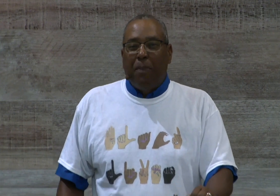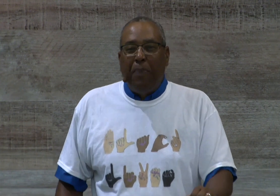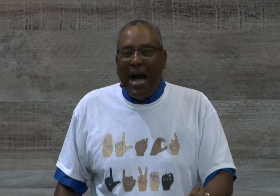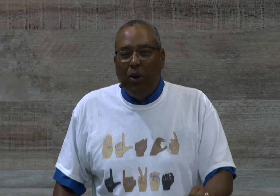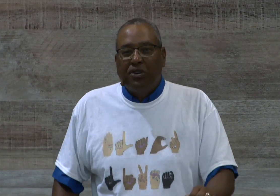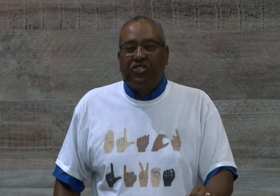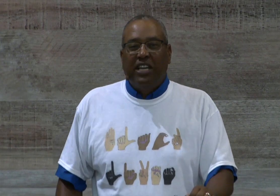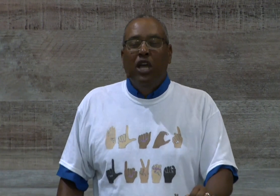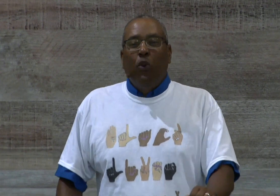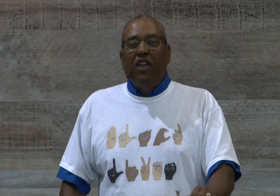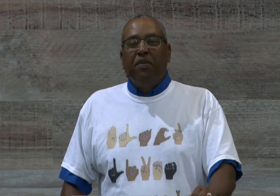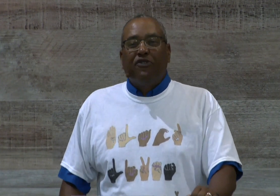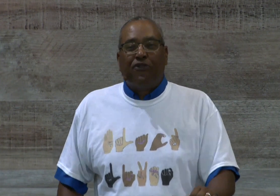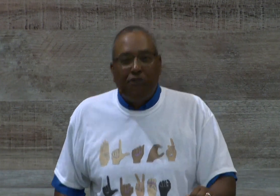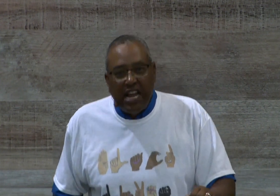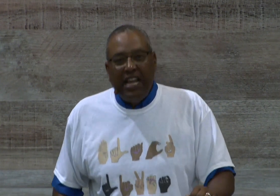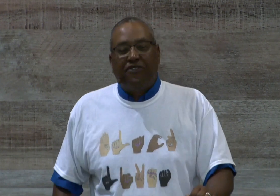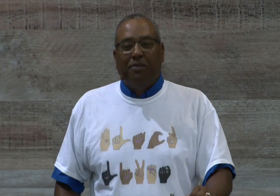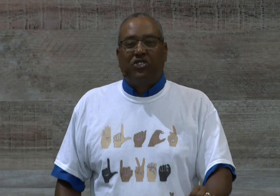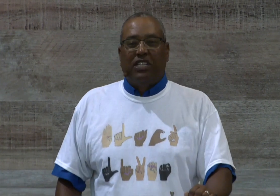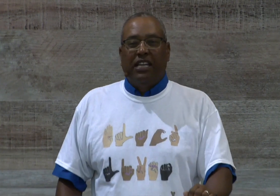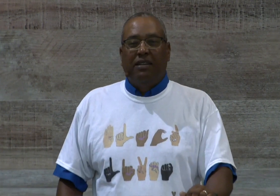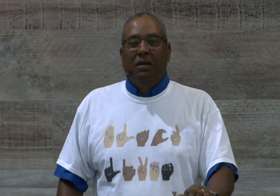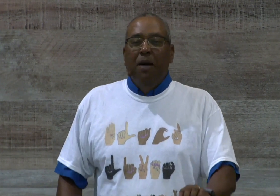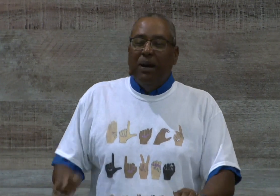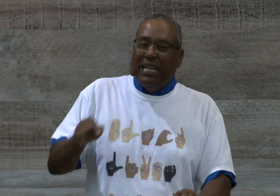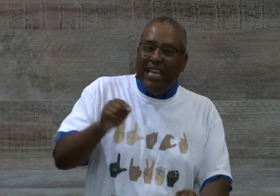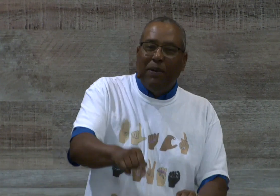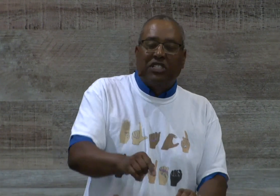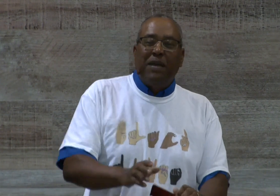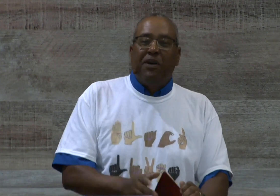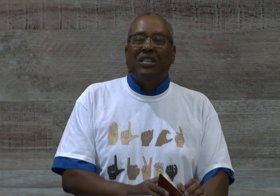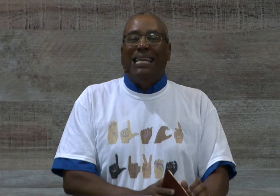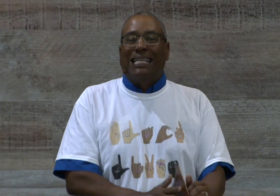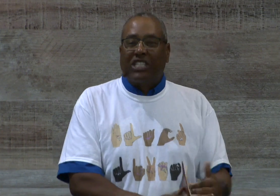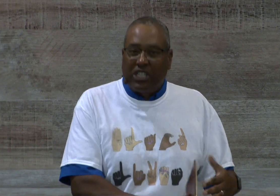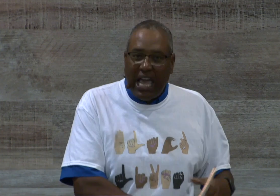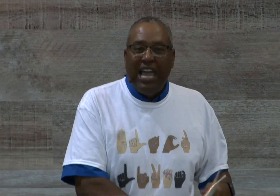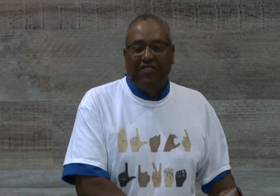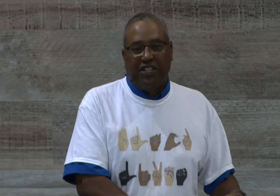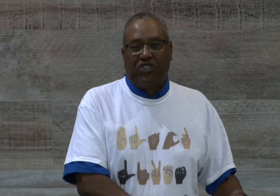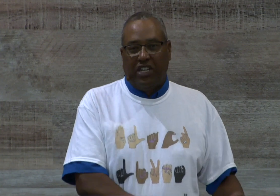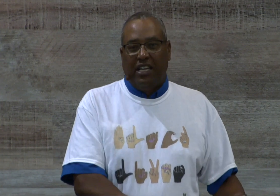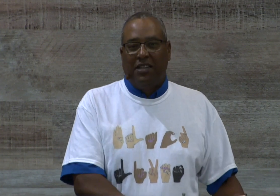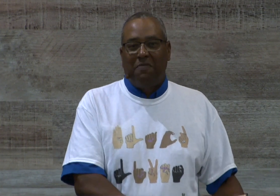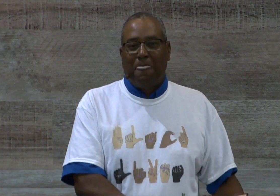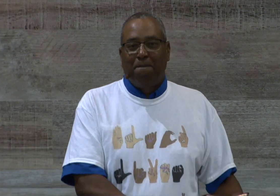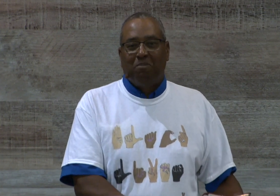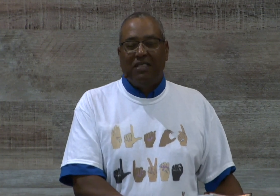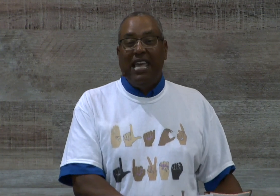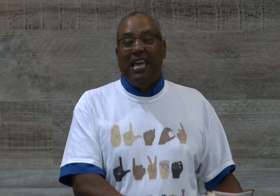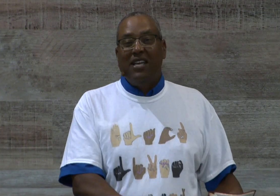power of sin. We've been freed from sin, but the enemy wants to keep us enslaved to sin. Yes.